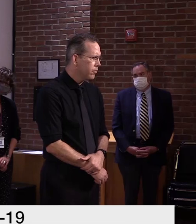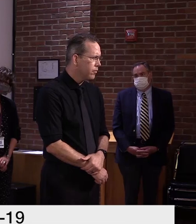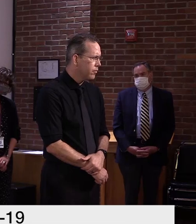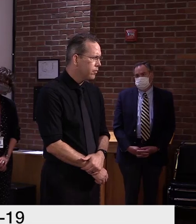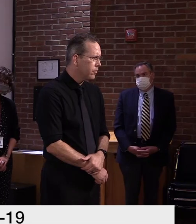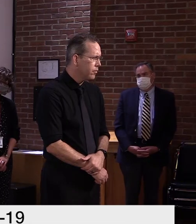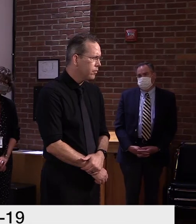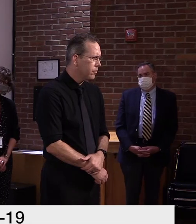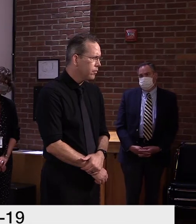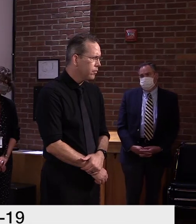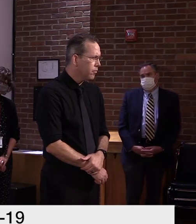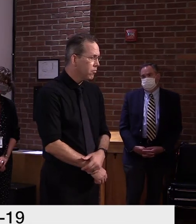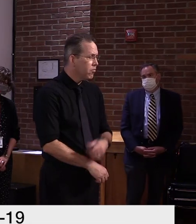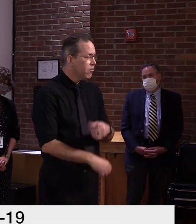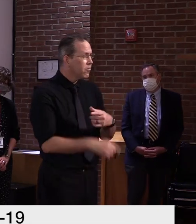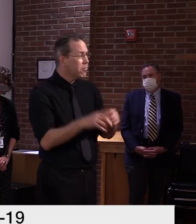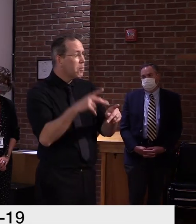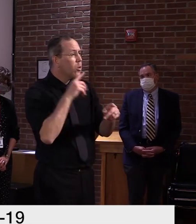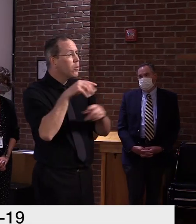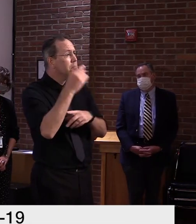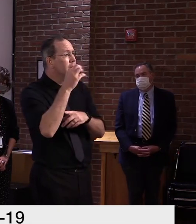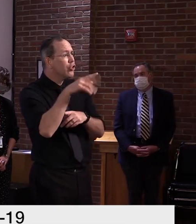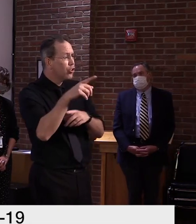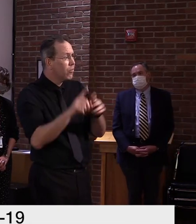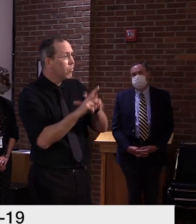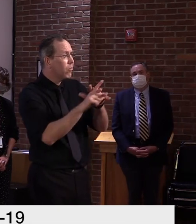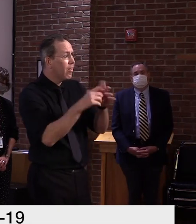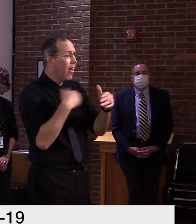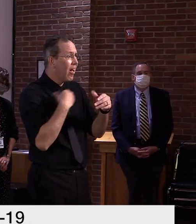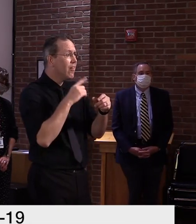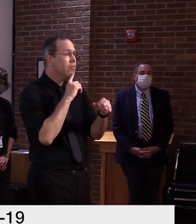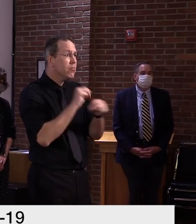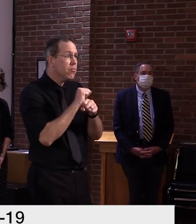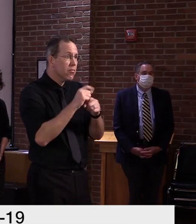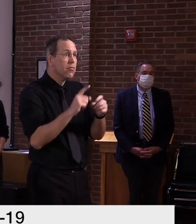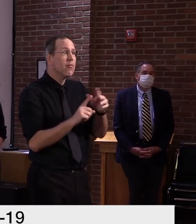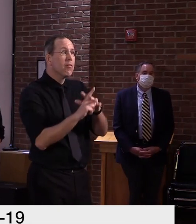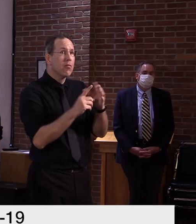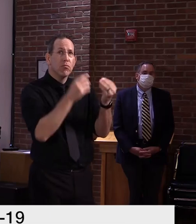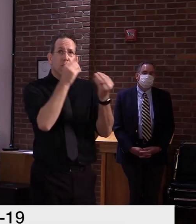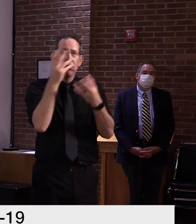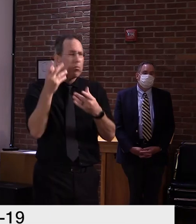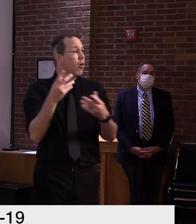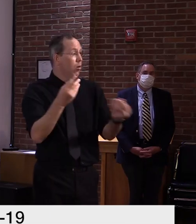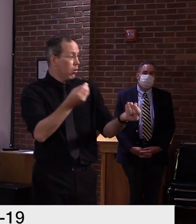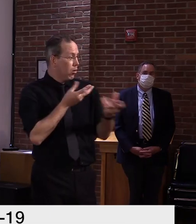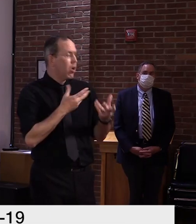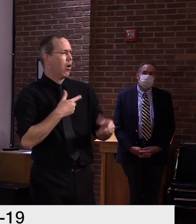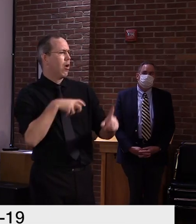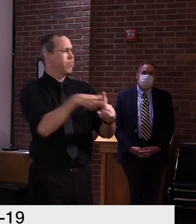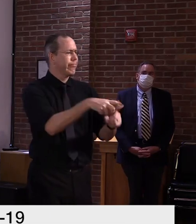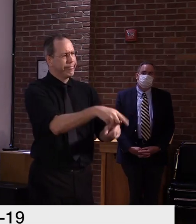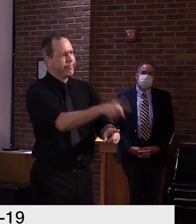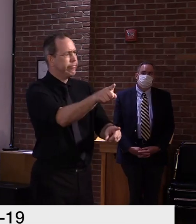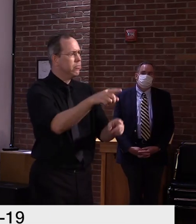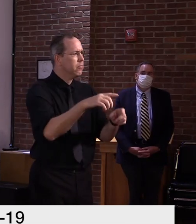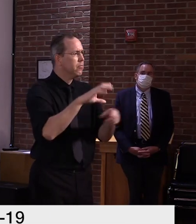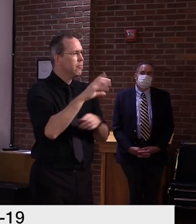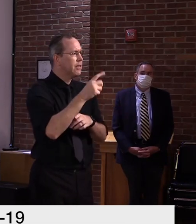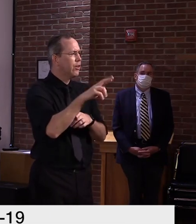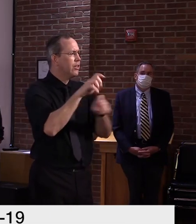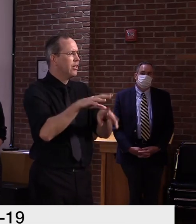a little, I think, unclear and confusing until like at what point did the state see that there was a situation that needed to step in here?